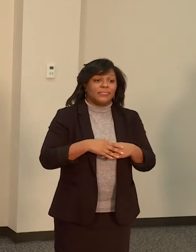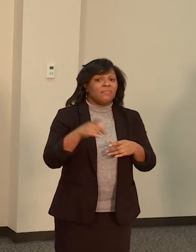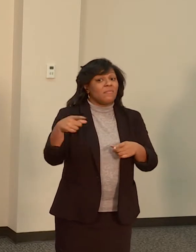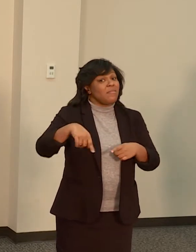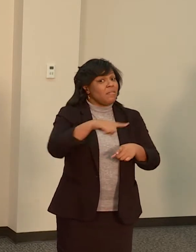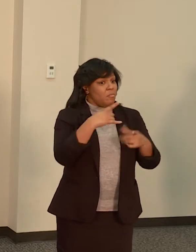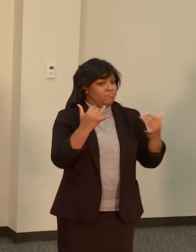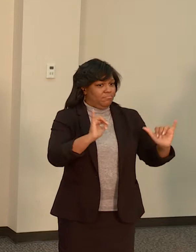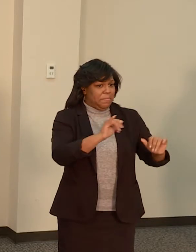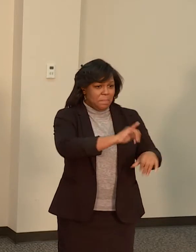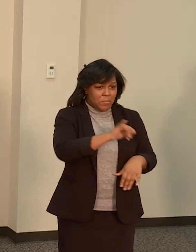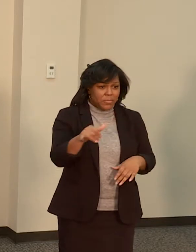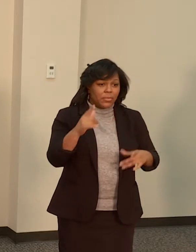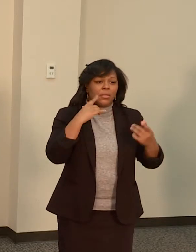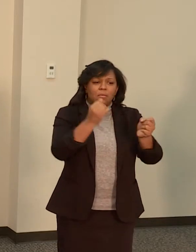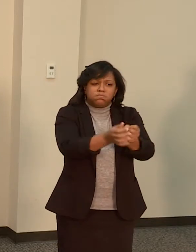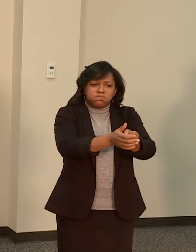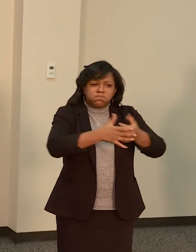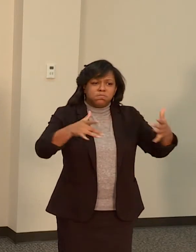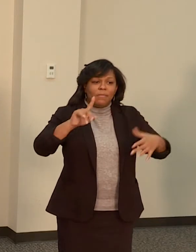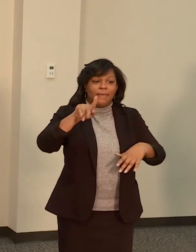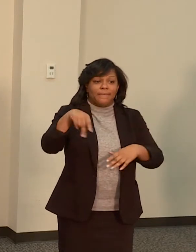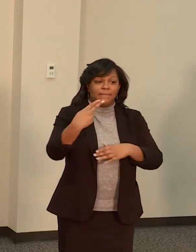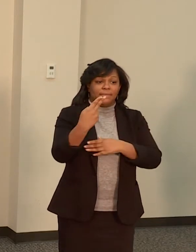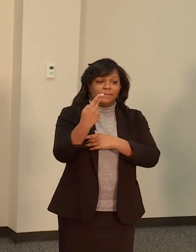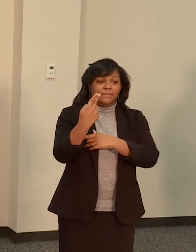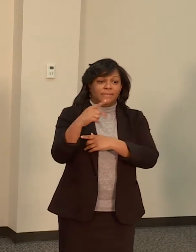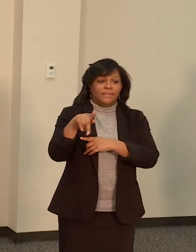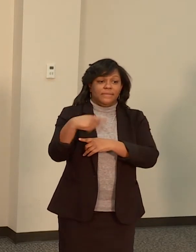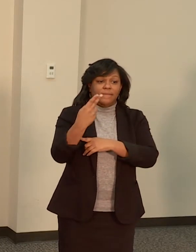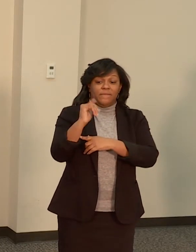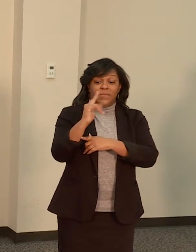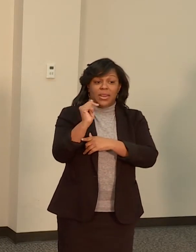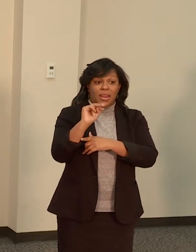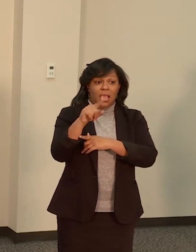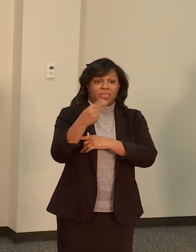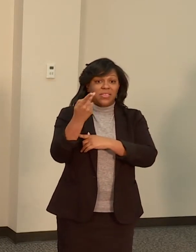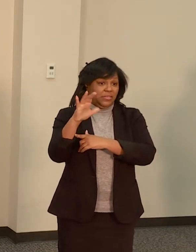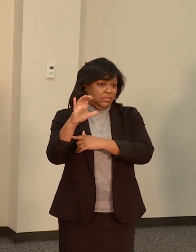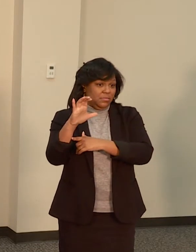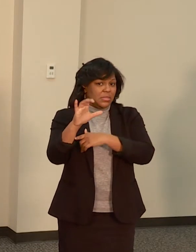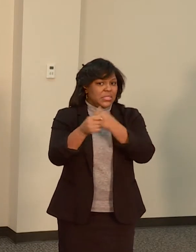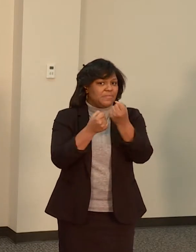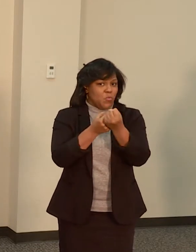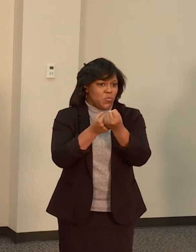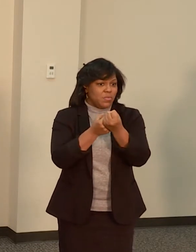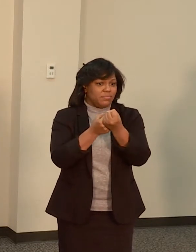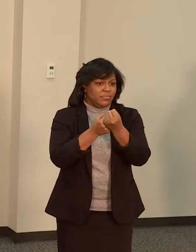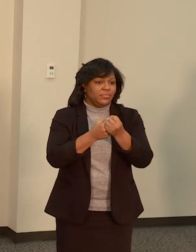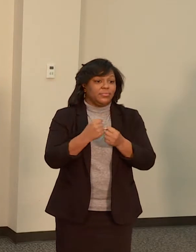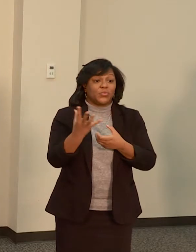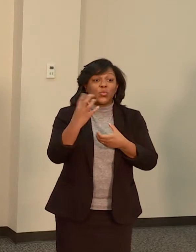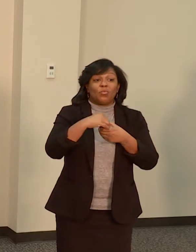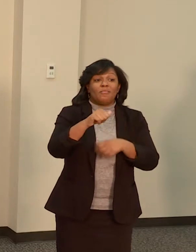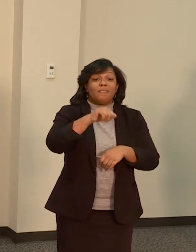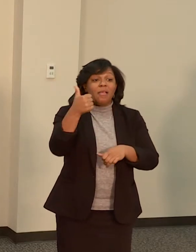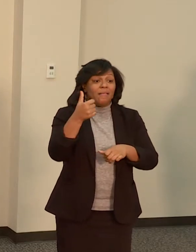philanthropic support from other entities, including a recent donation from the Church of Jesus Christ and Latter-day Saints.